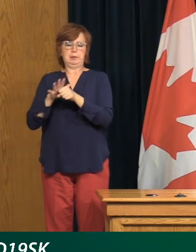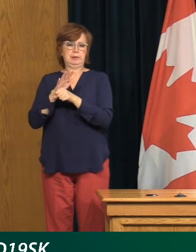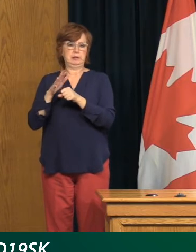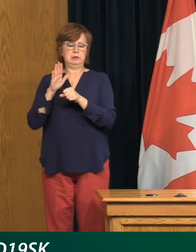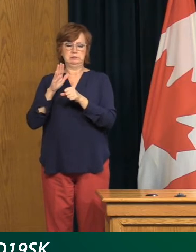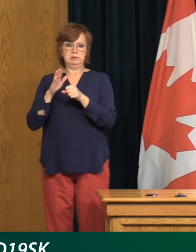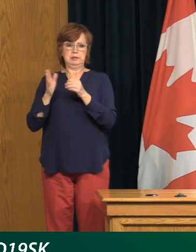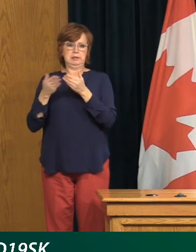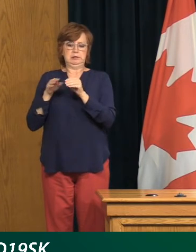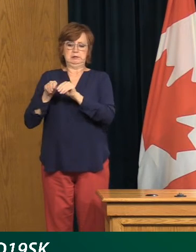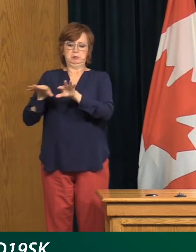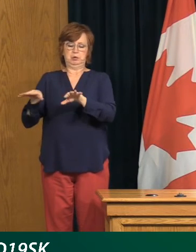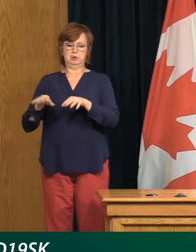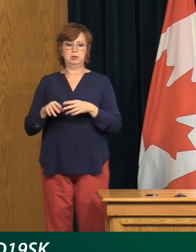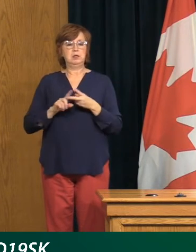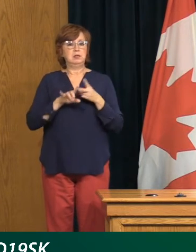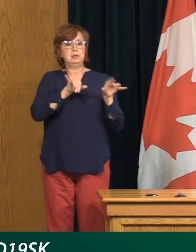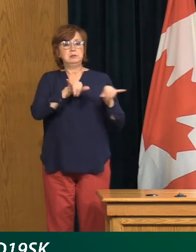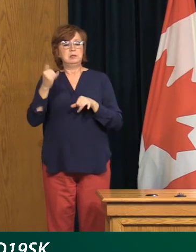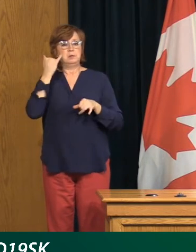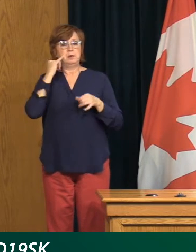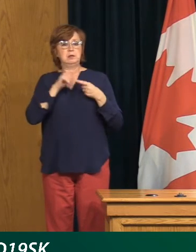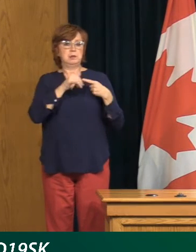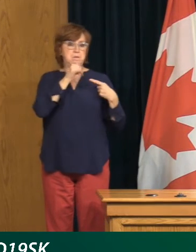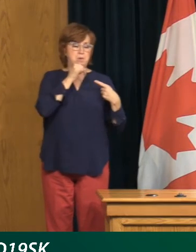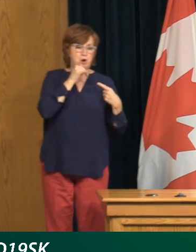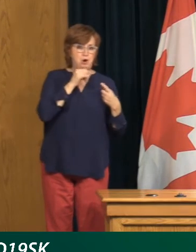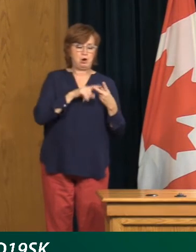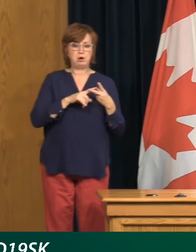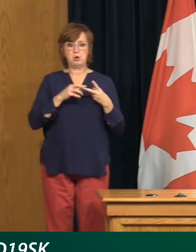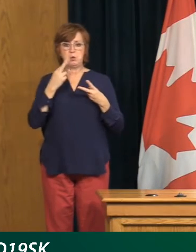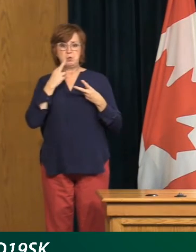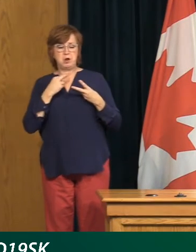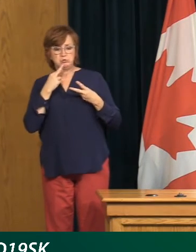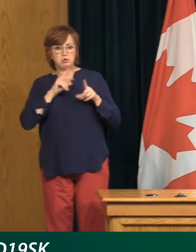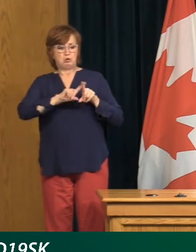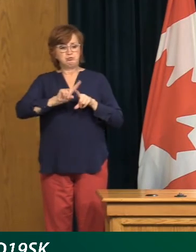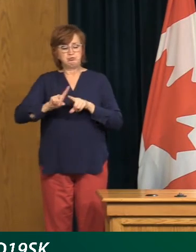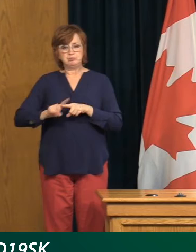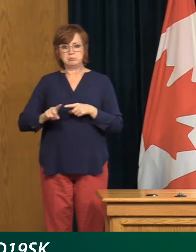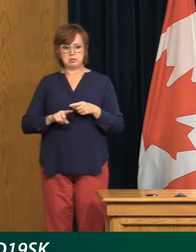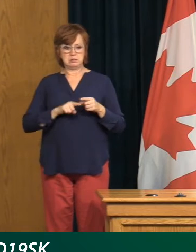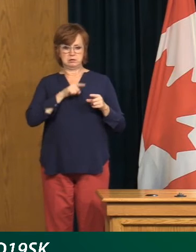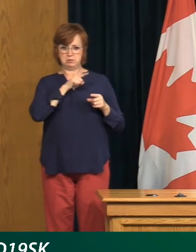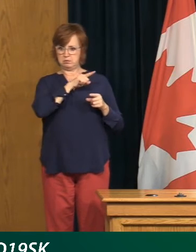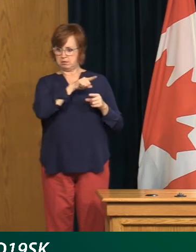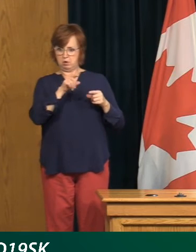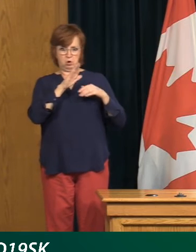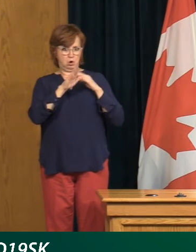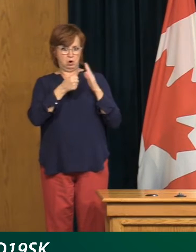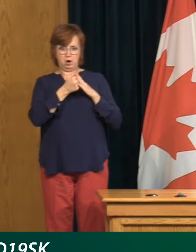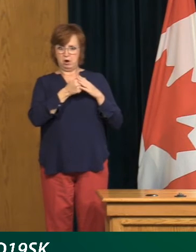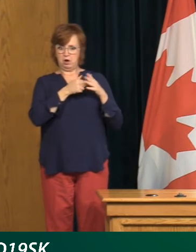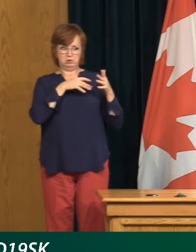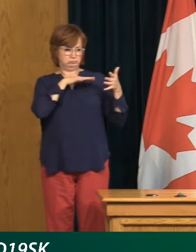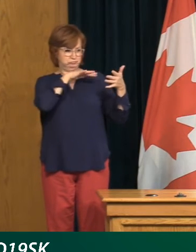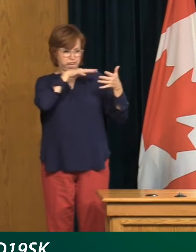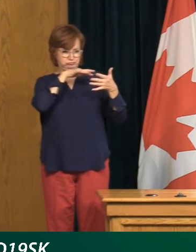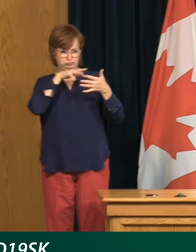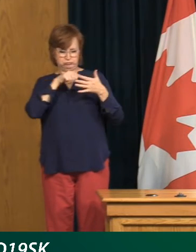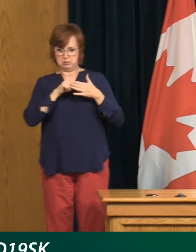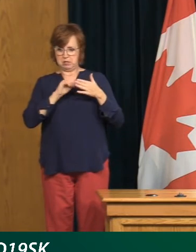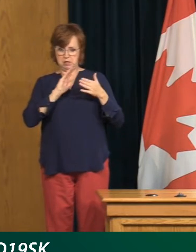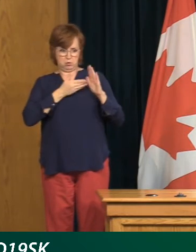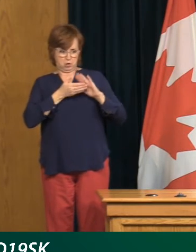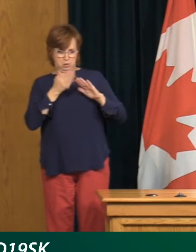Similarly, with bars and restaurants, I think many bars and restaurants are looking at their business operations, making sure that they are not exceeding their capacity